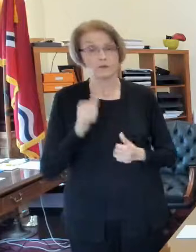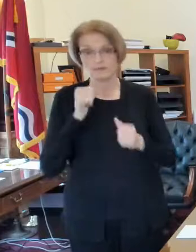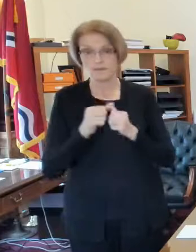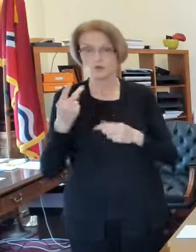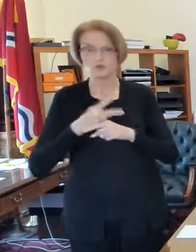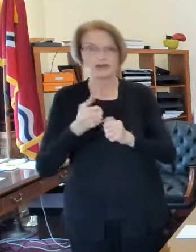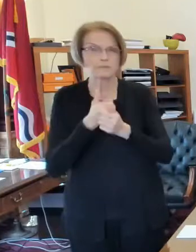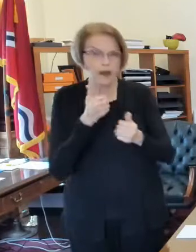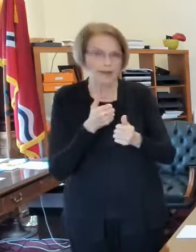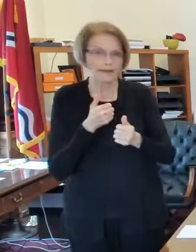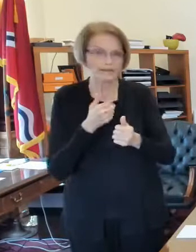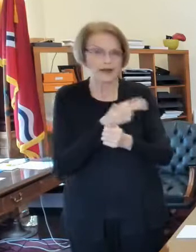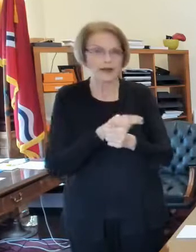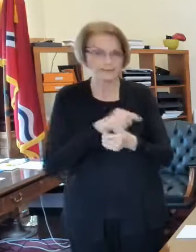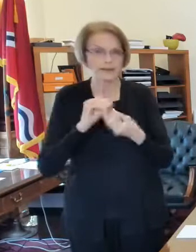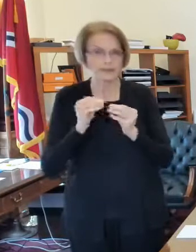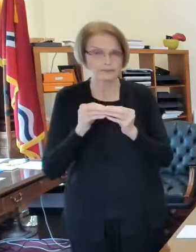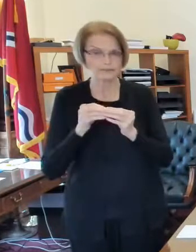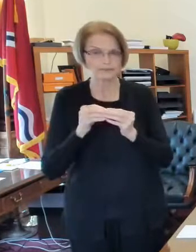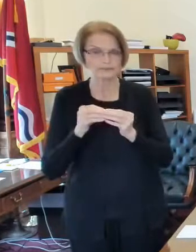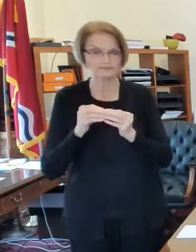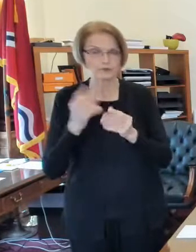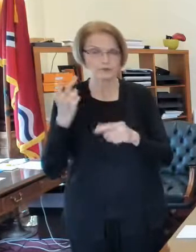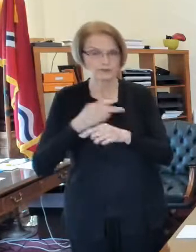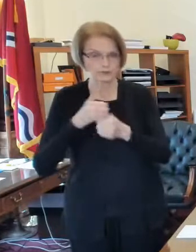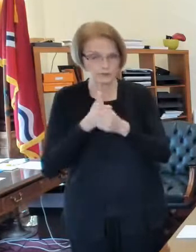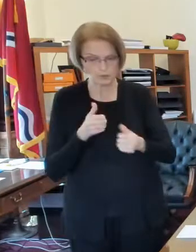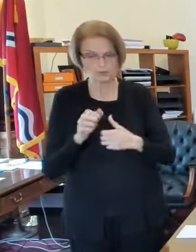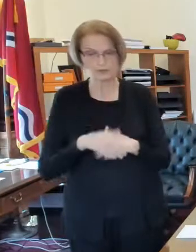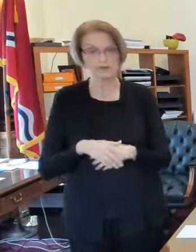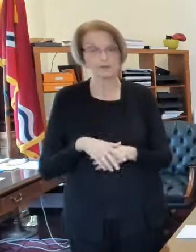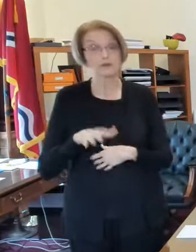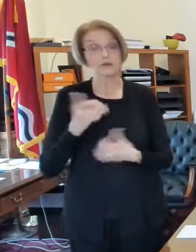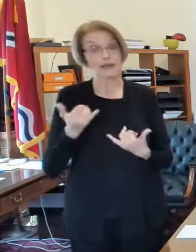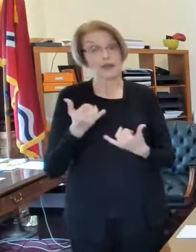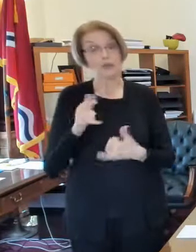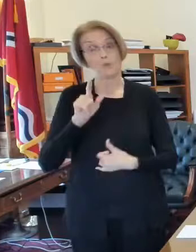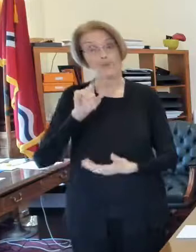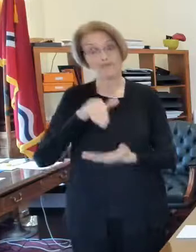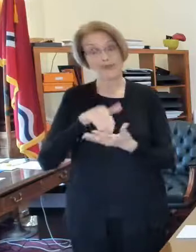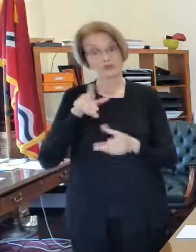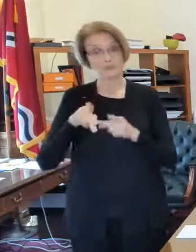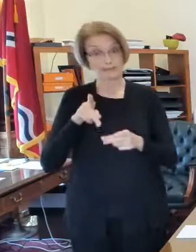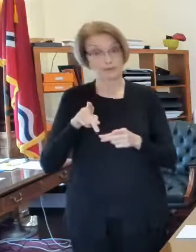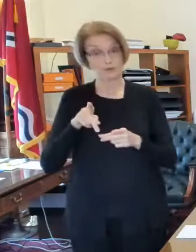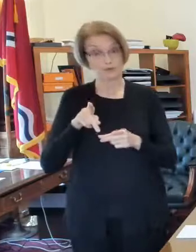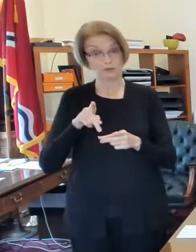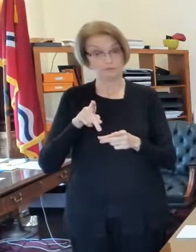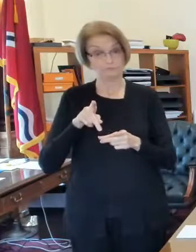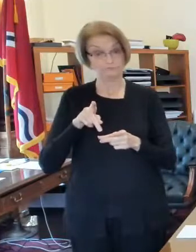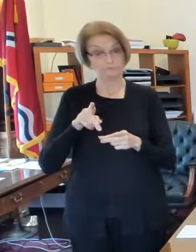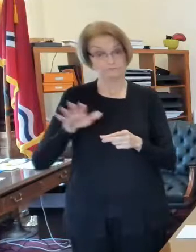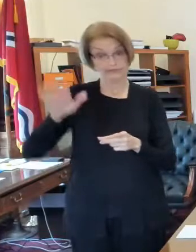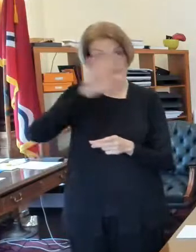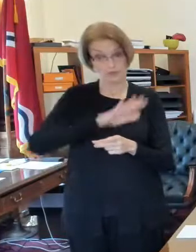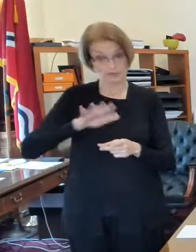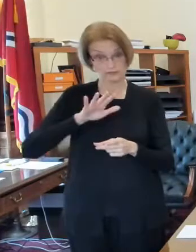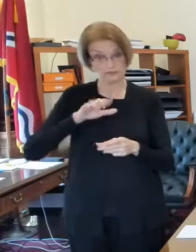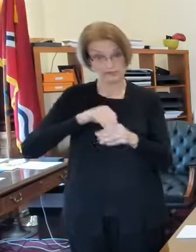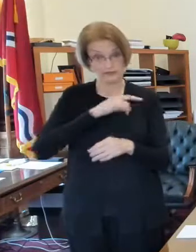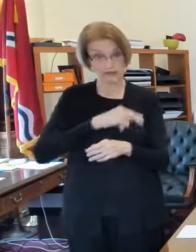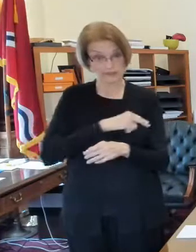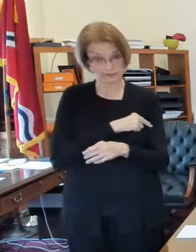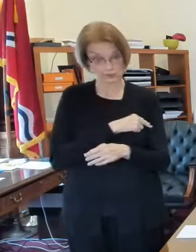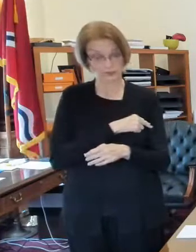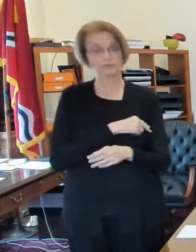they always hospital numbers are always two days old there are basically a thousand people in the hospitals in our region today that are either